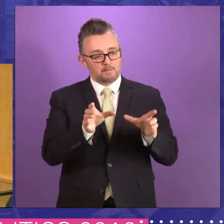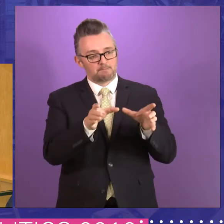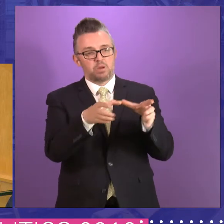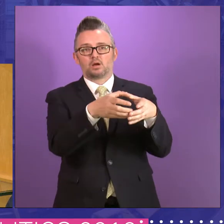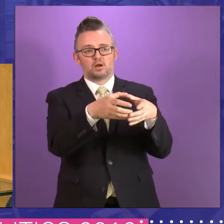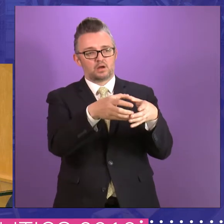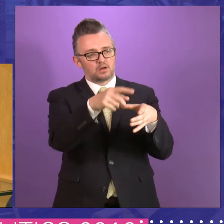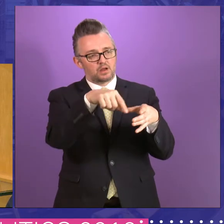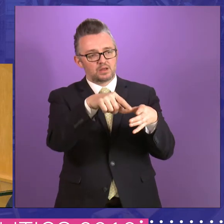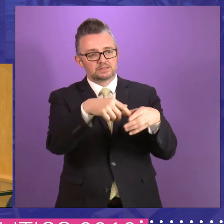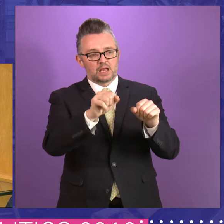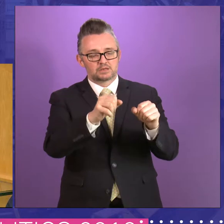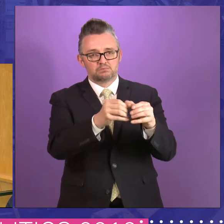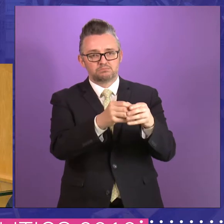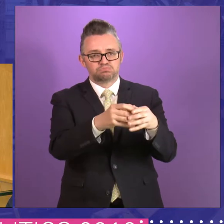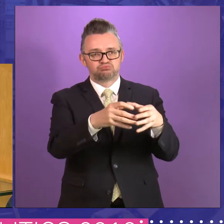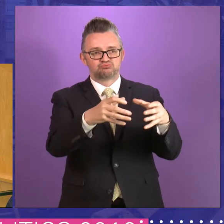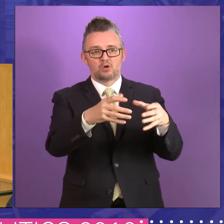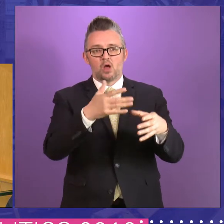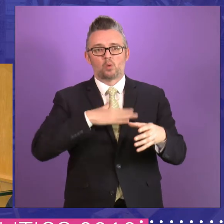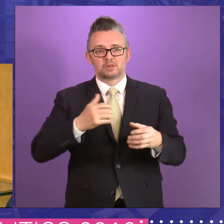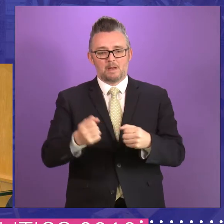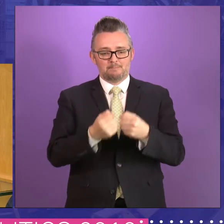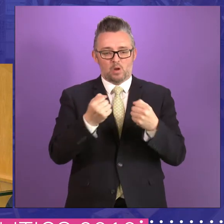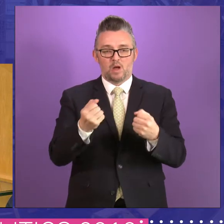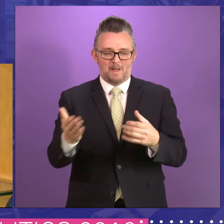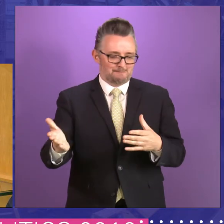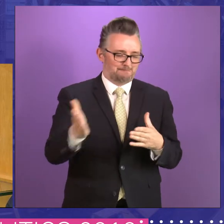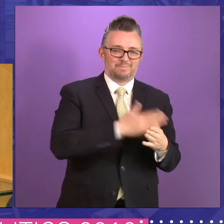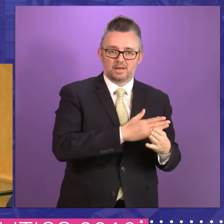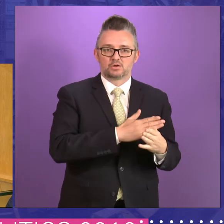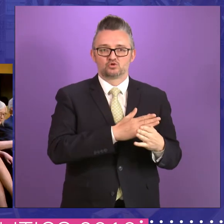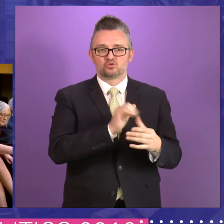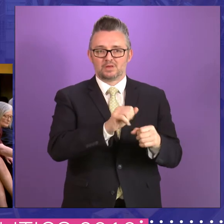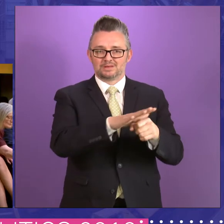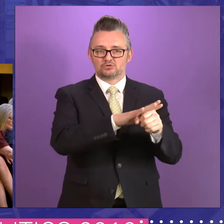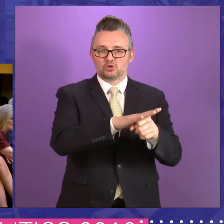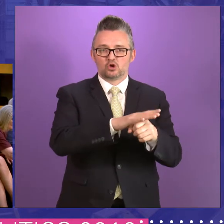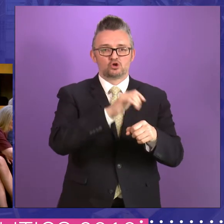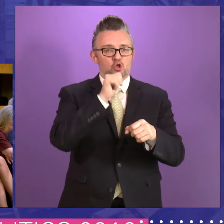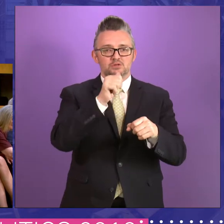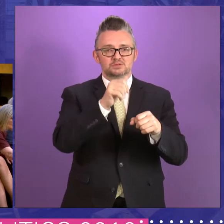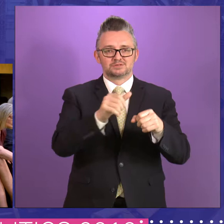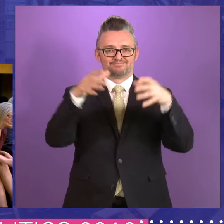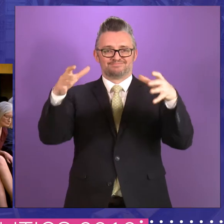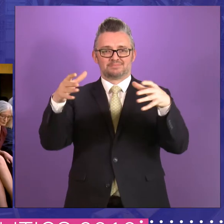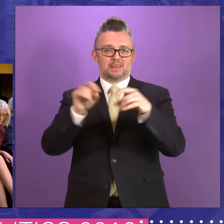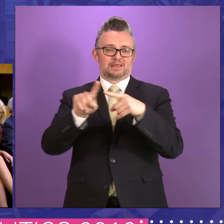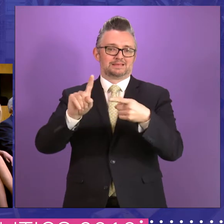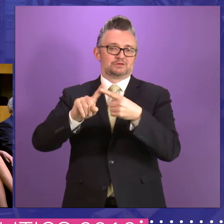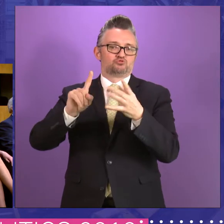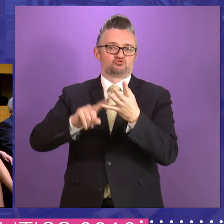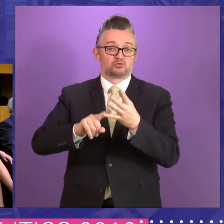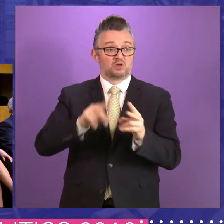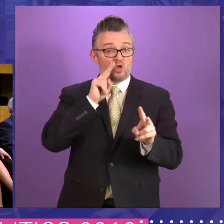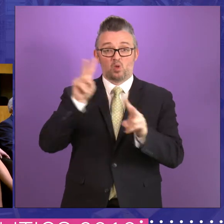who are much in favour of taking power back to the nation state rather than pulling at a supranational level. You only have to look at what's happening in